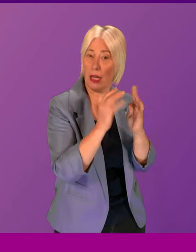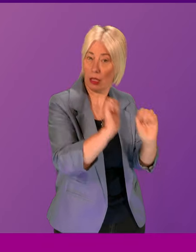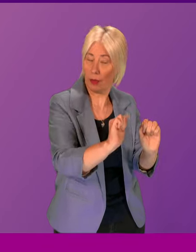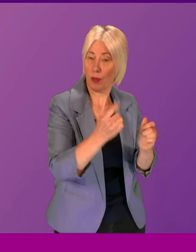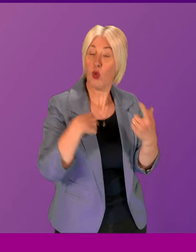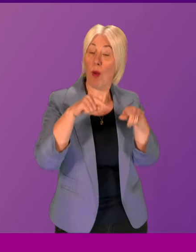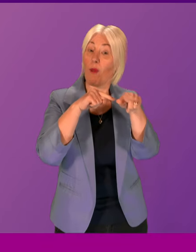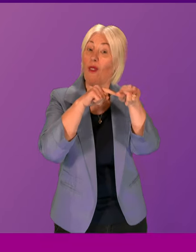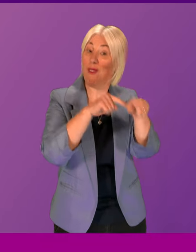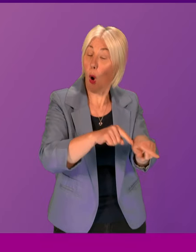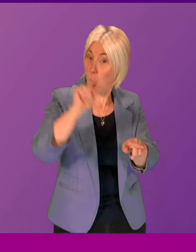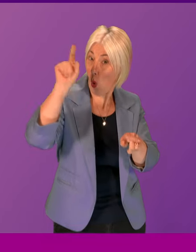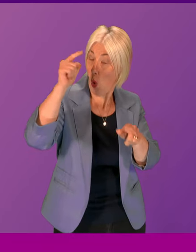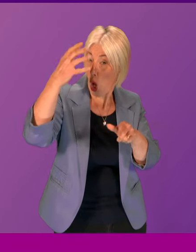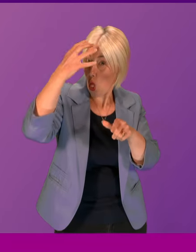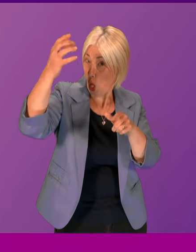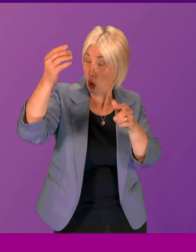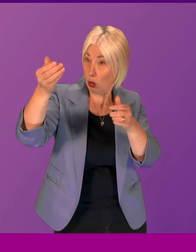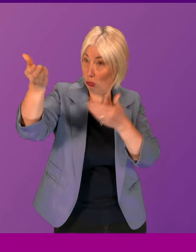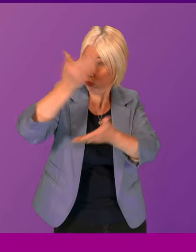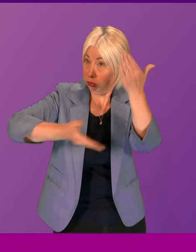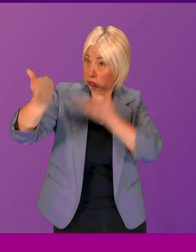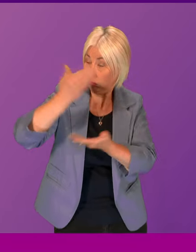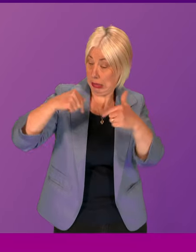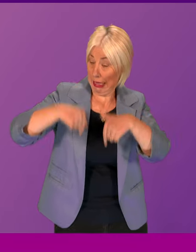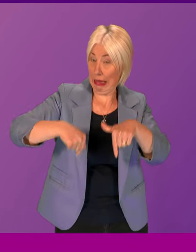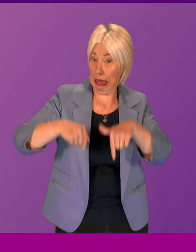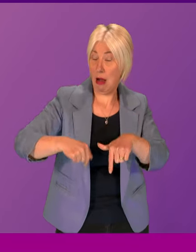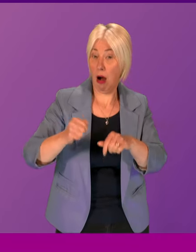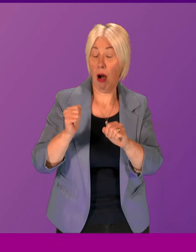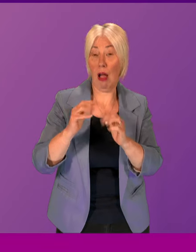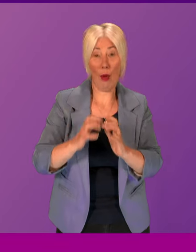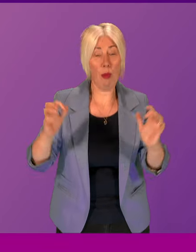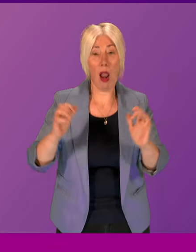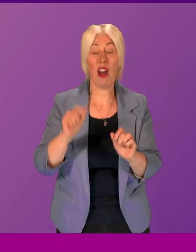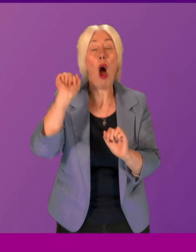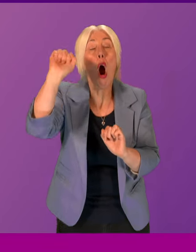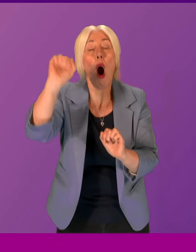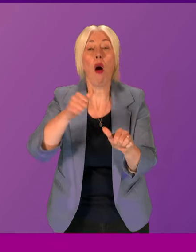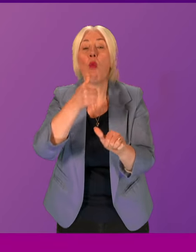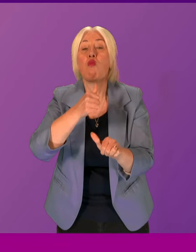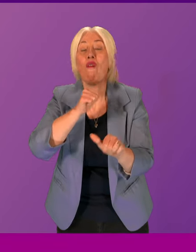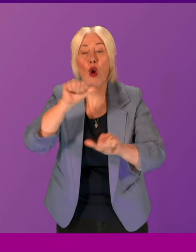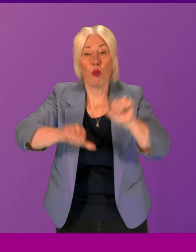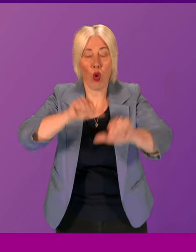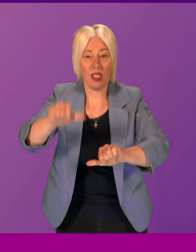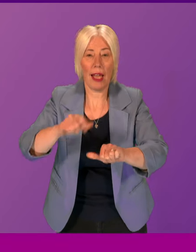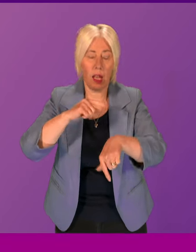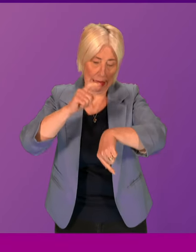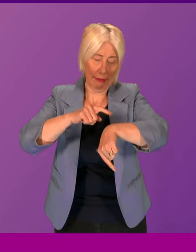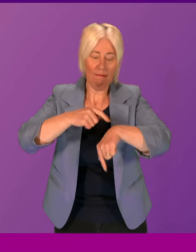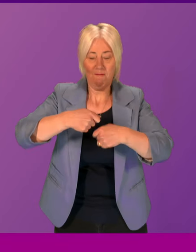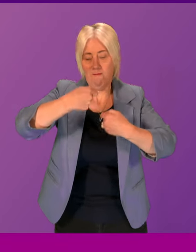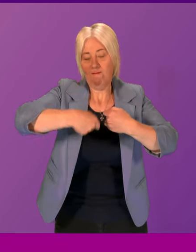follow the position, the Lord Advocate laid out to the Scottish Parliament of her preferred process, it will take far too long